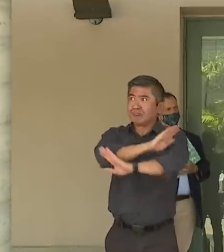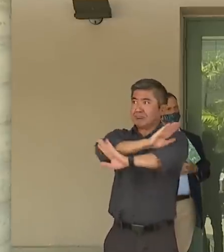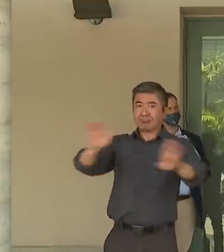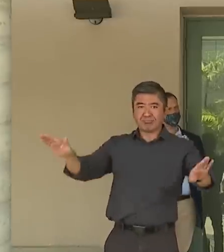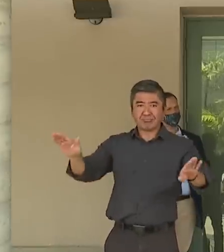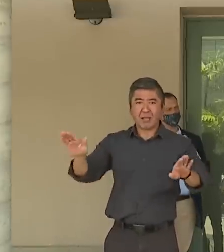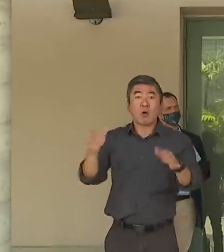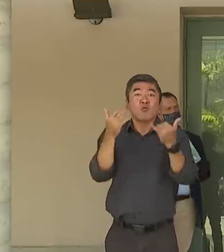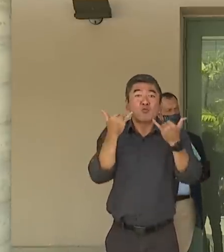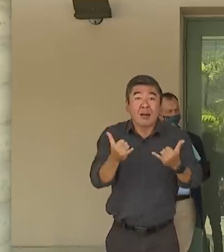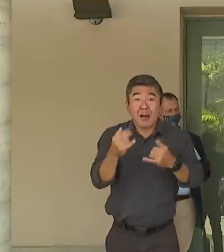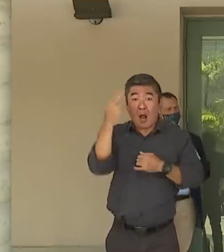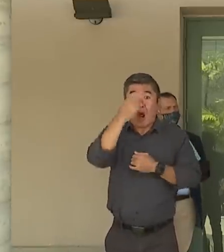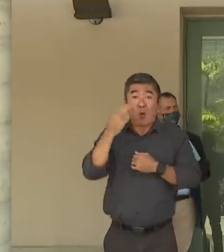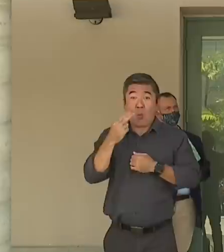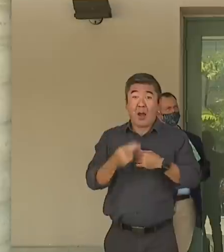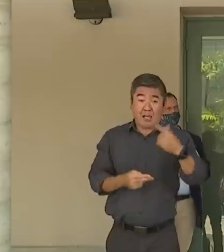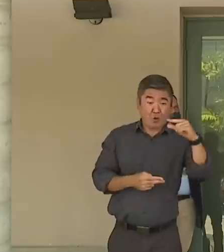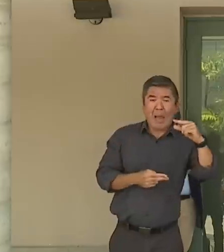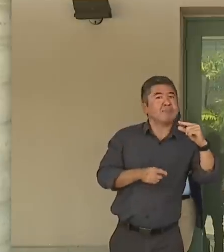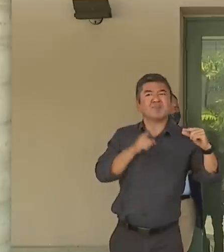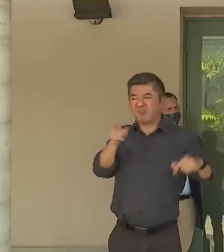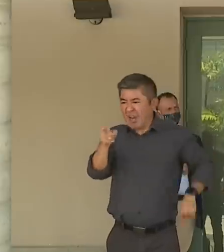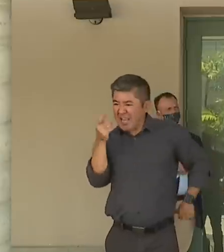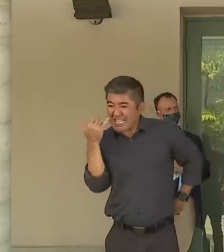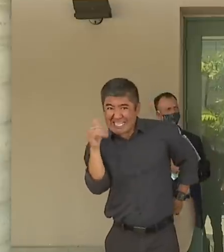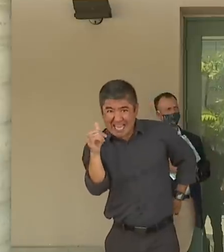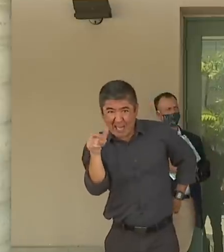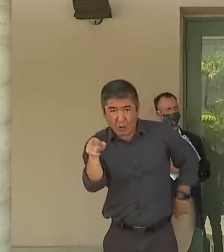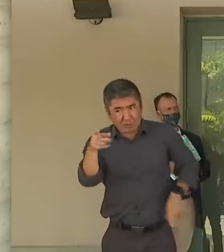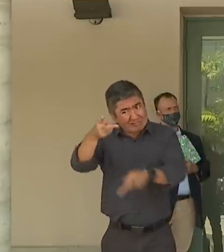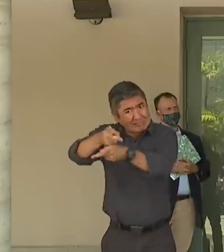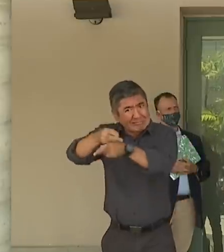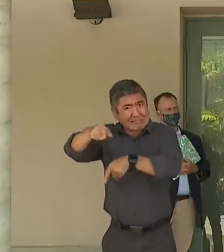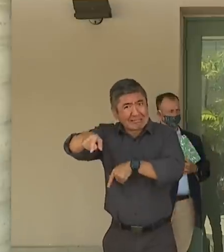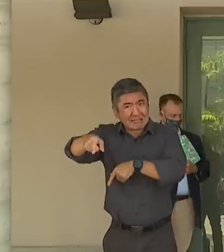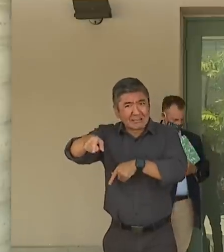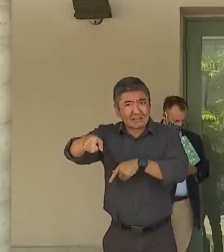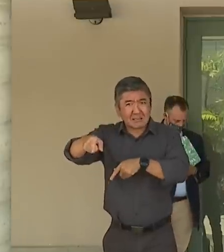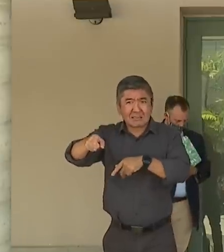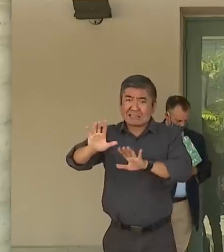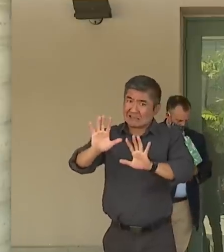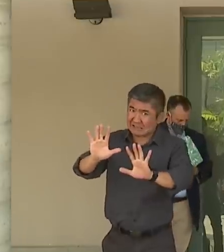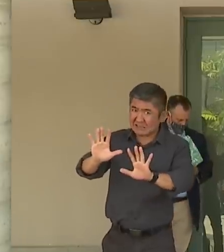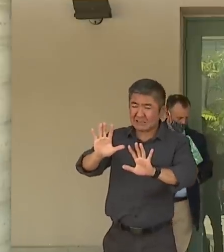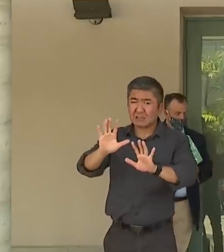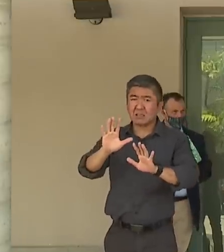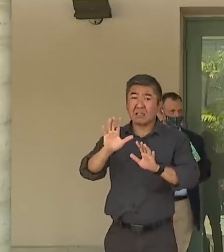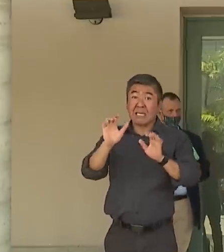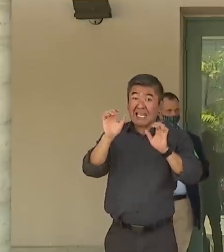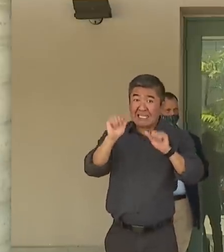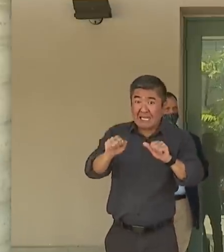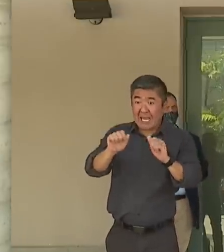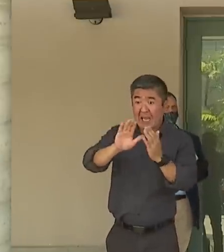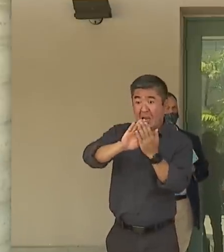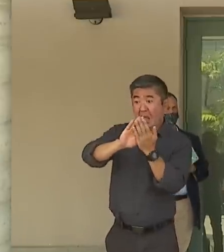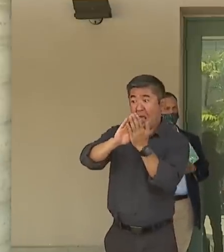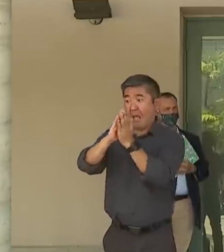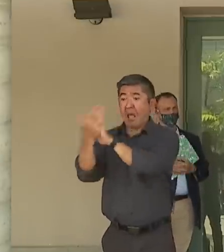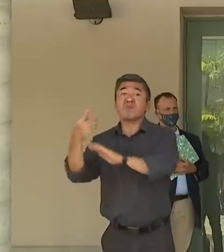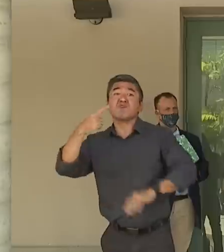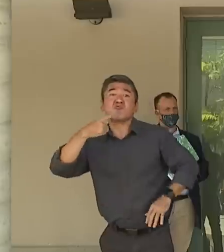Hawaii is right now. Caution. That means you're at a turning point. That means things could get really bad and they could go to red really quickly